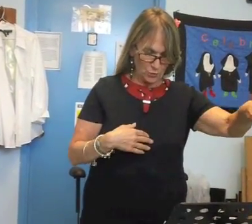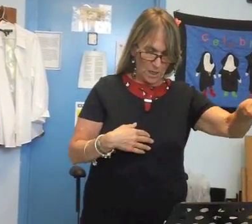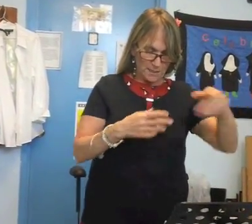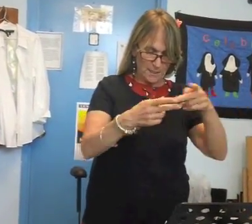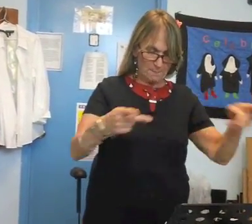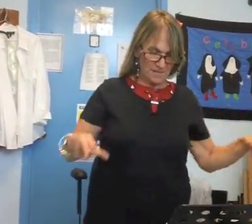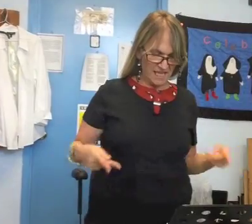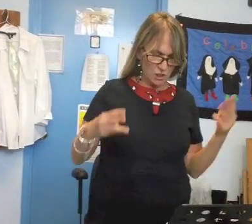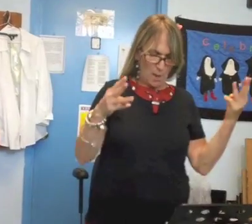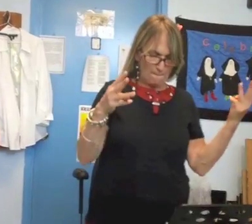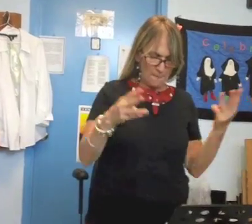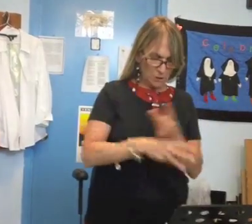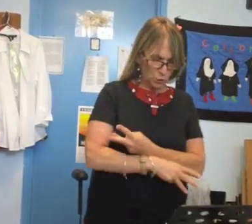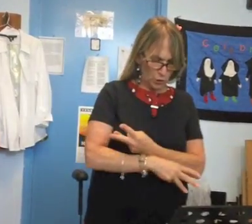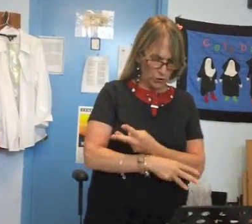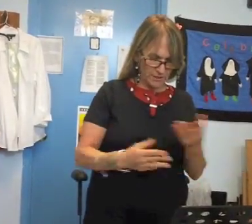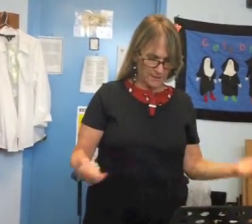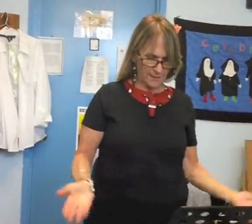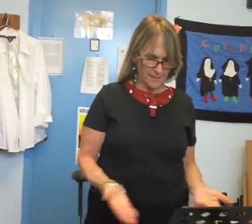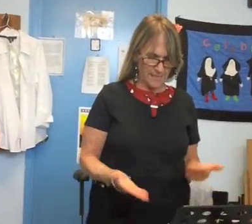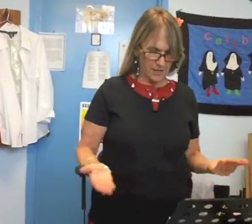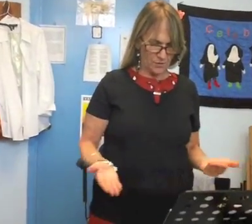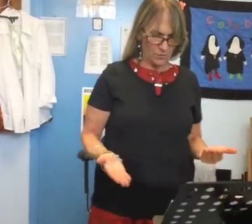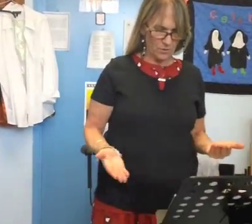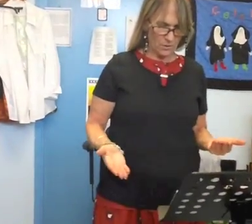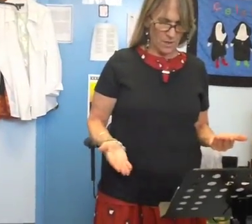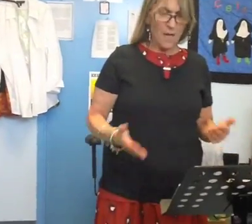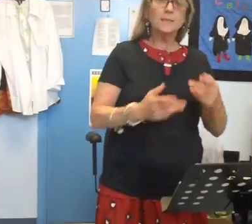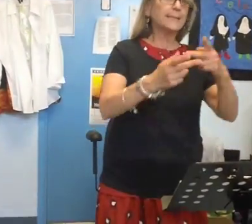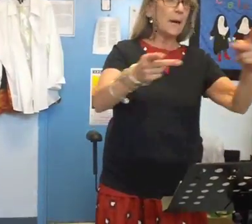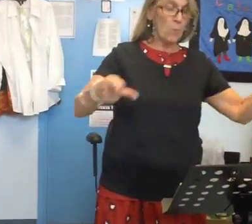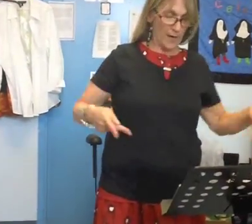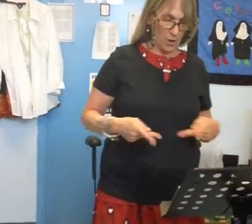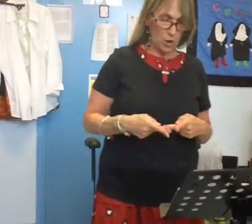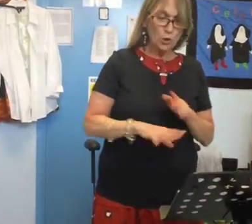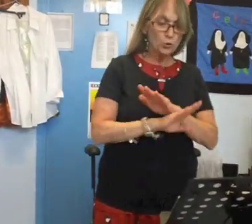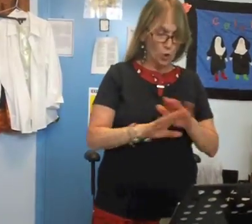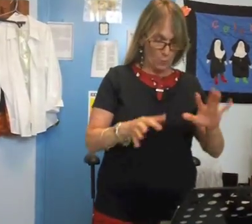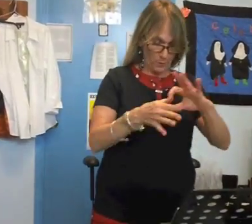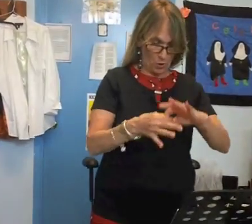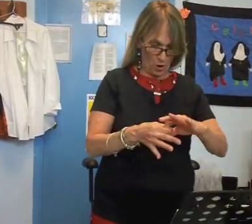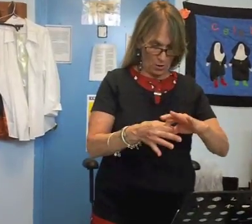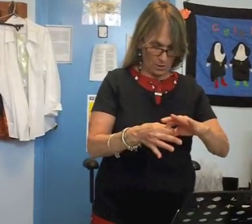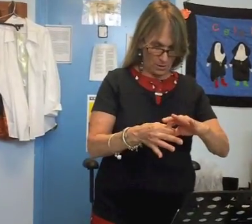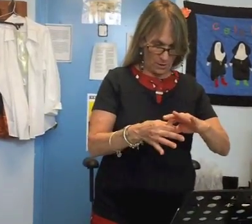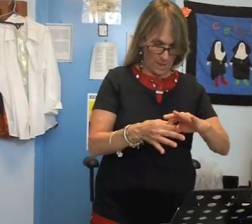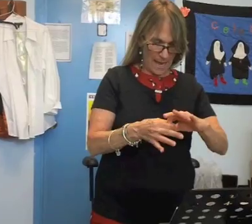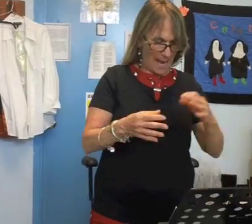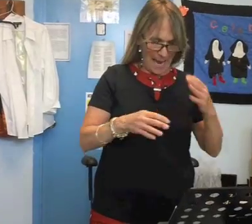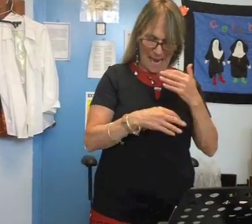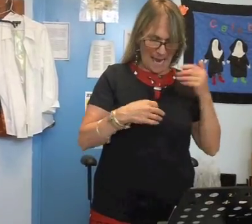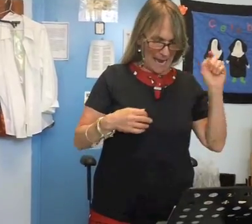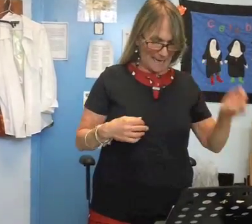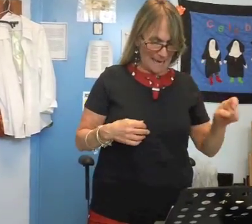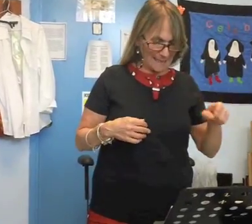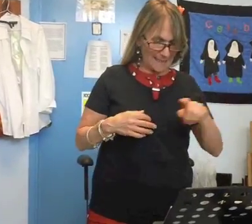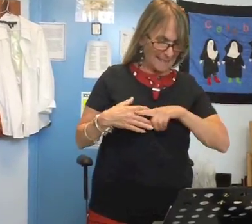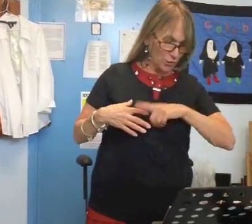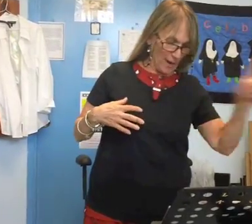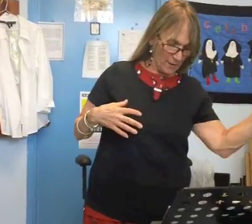someplace much worse than here somewhere you don't belong I gotta get you out